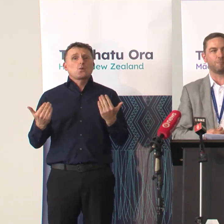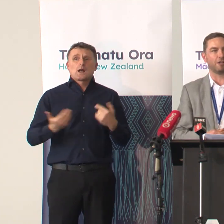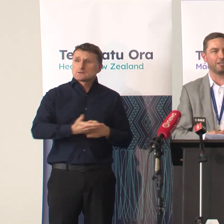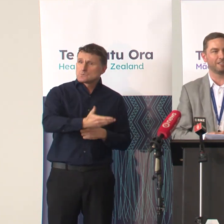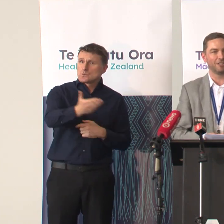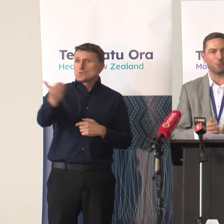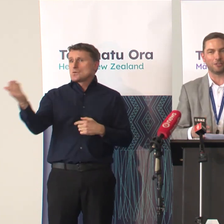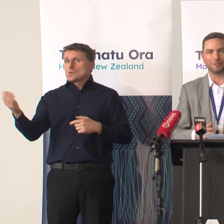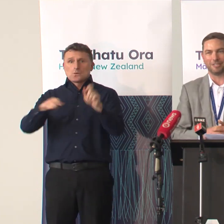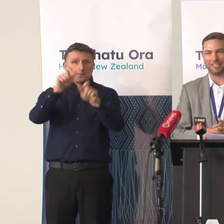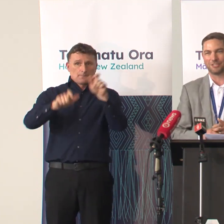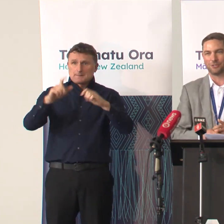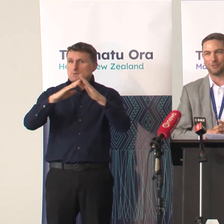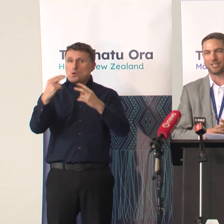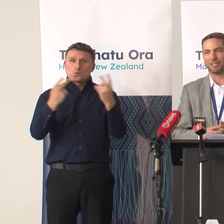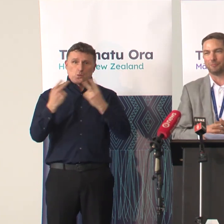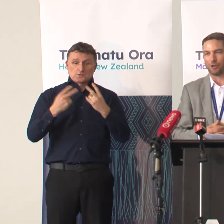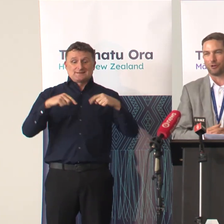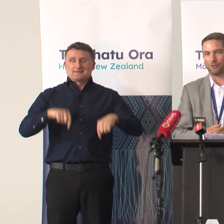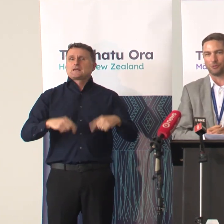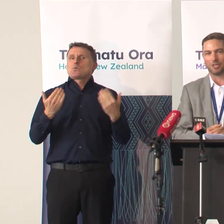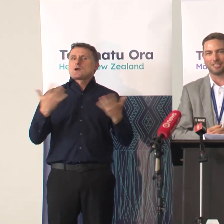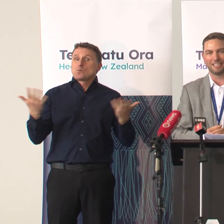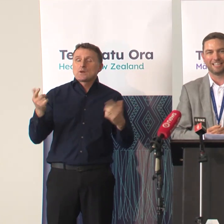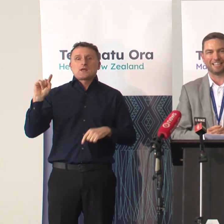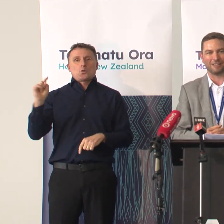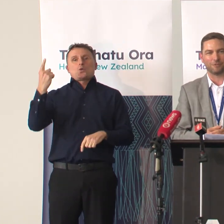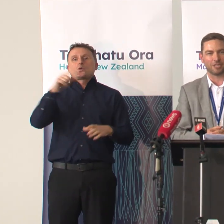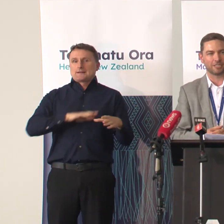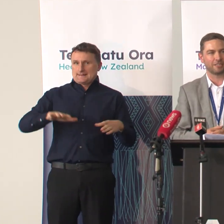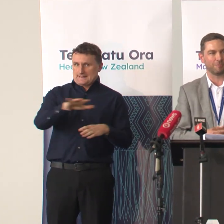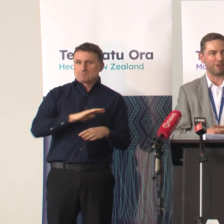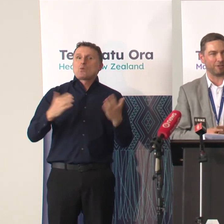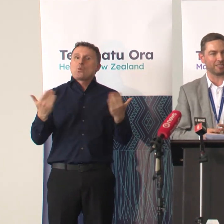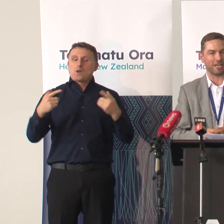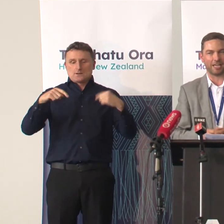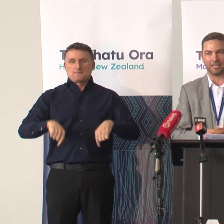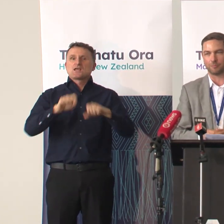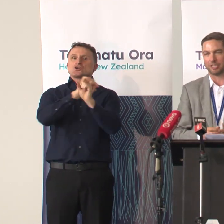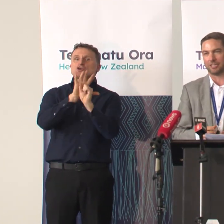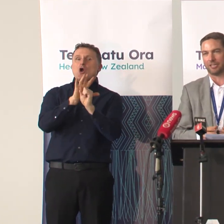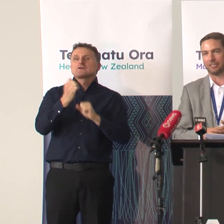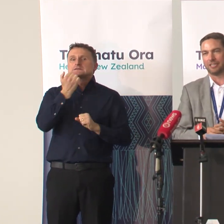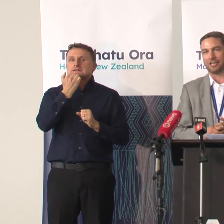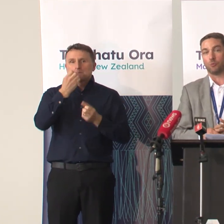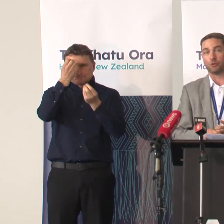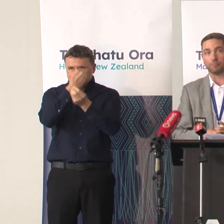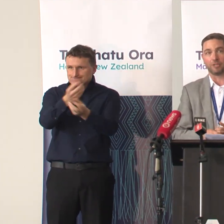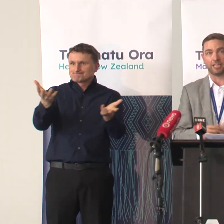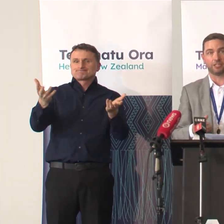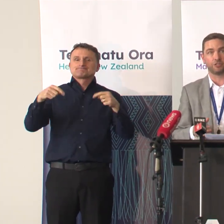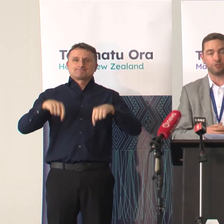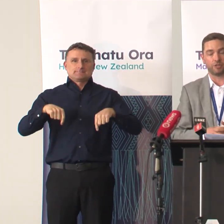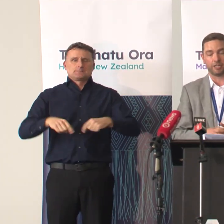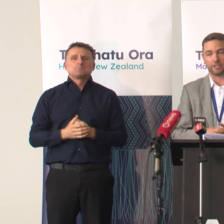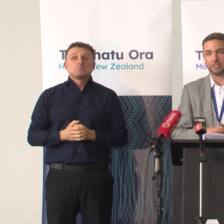Welcome here to Tamaki Nakamoto for this briefing today and particularly welcome